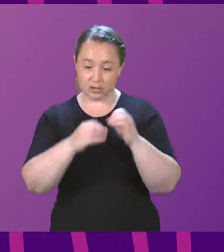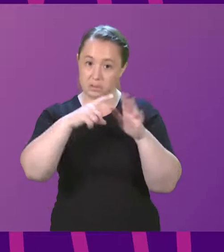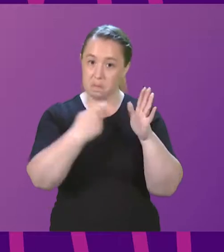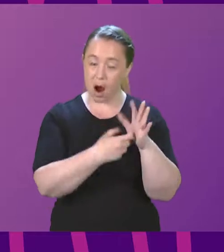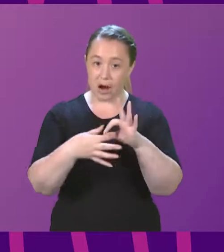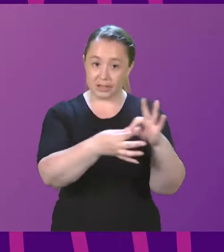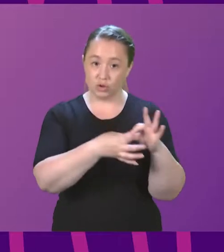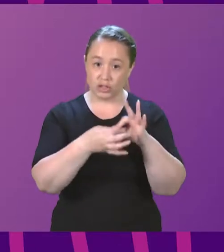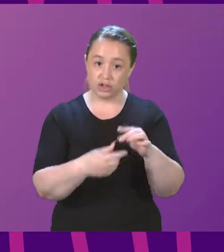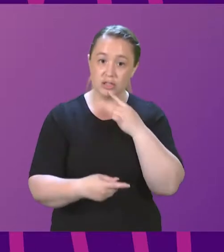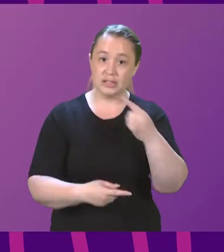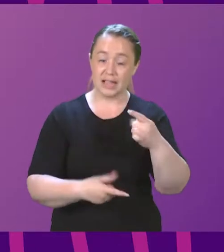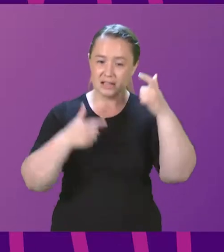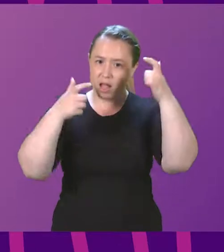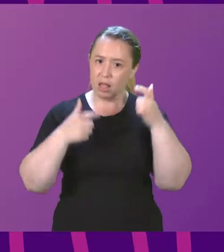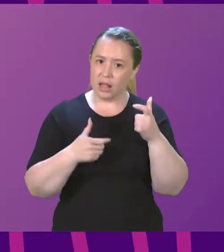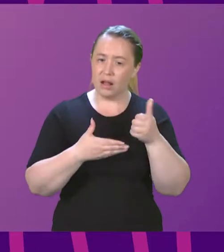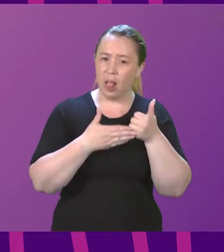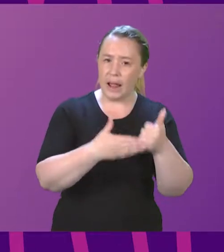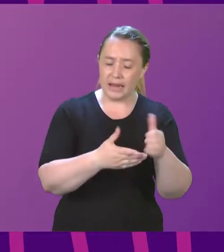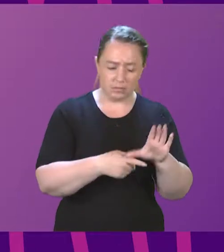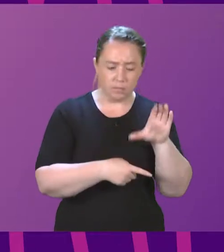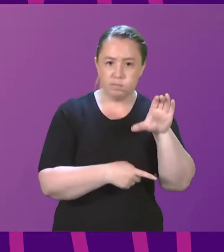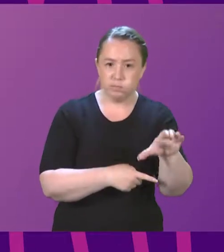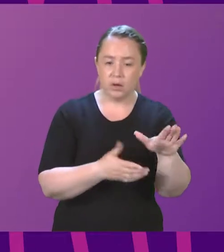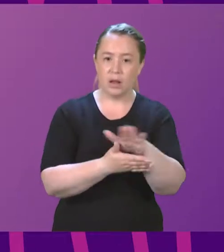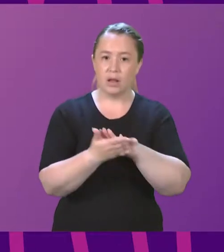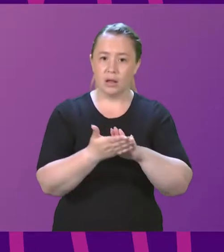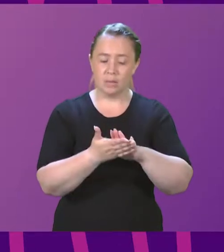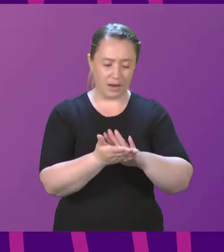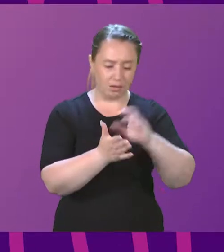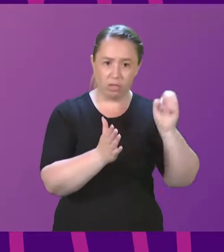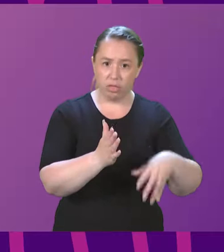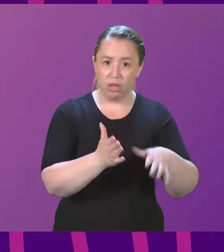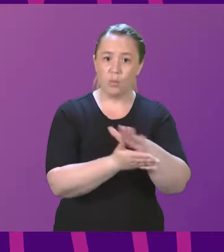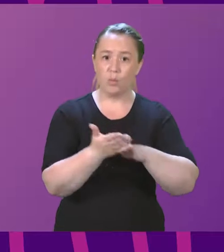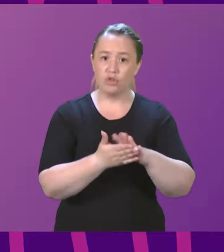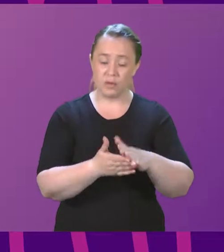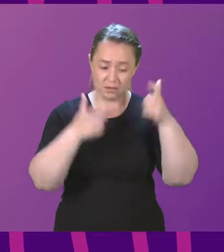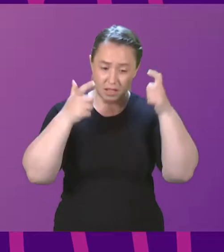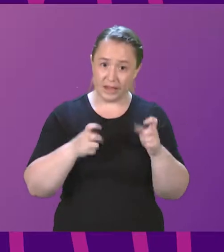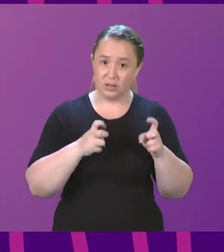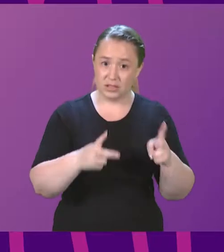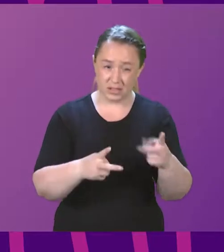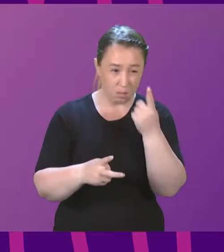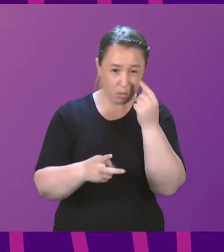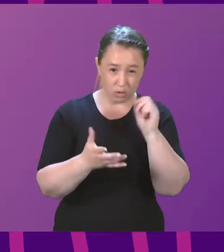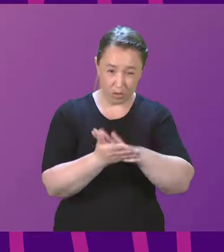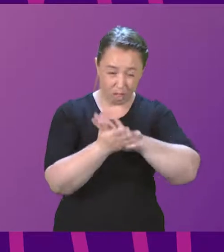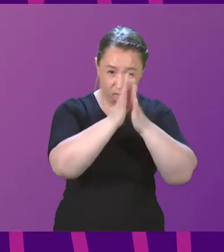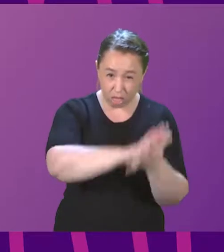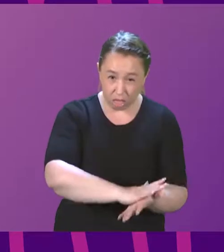aid payments has meant that the entire criminal justice system is in imminent danger of collapse. Minister Ash-Regan.